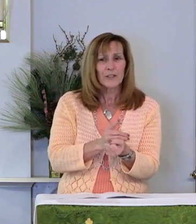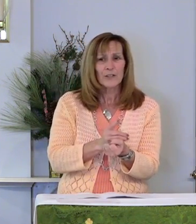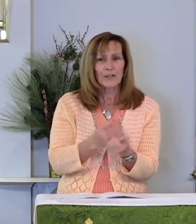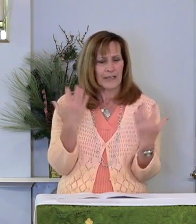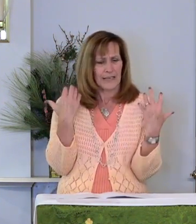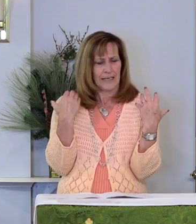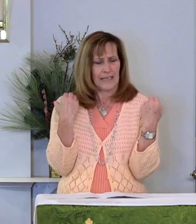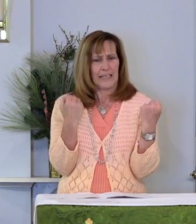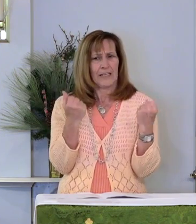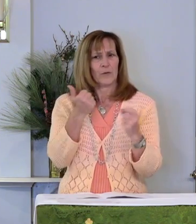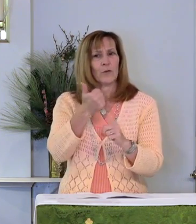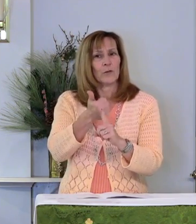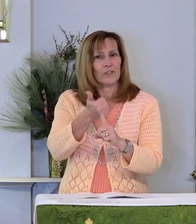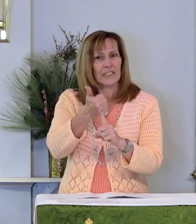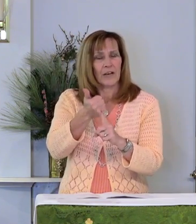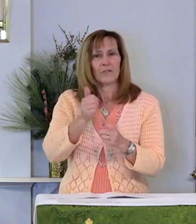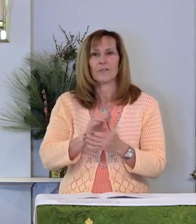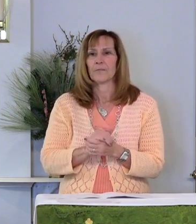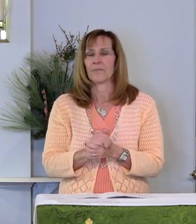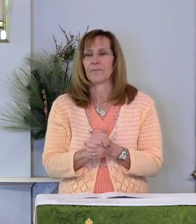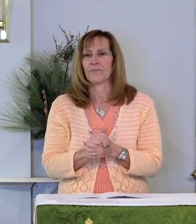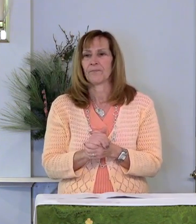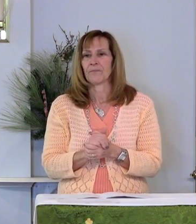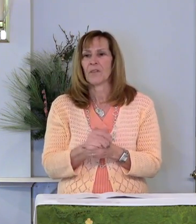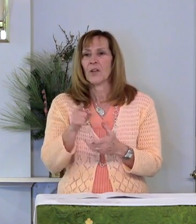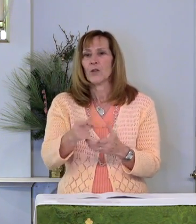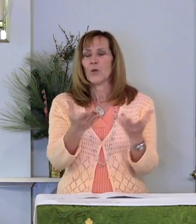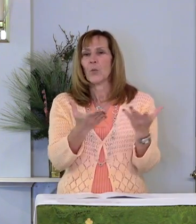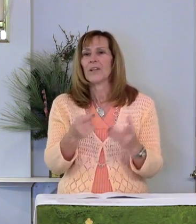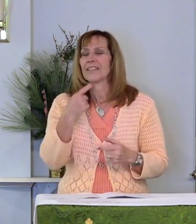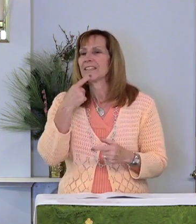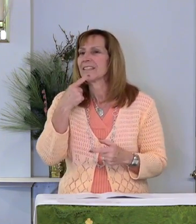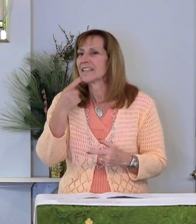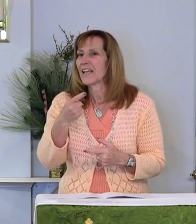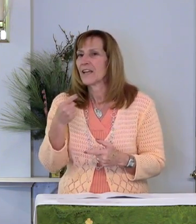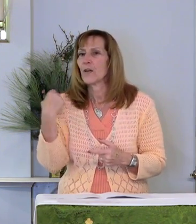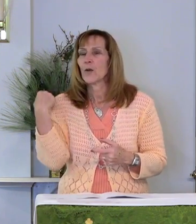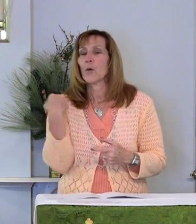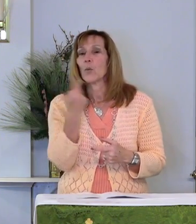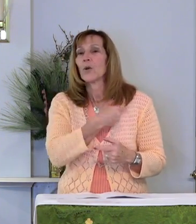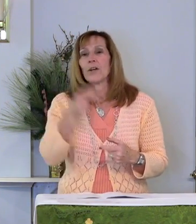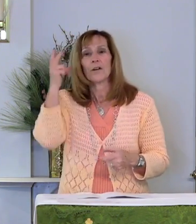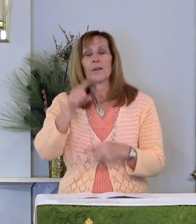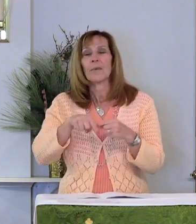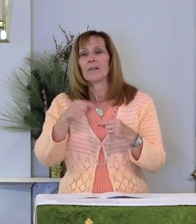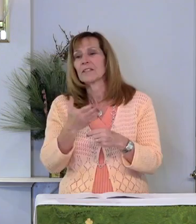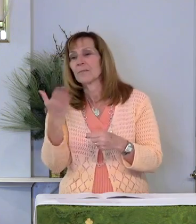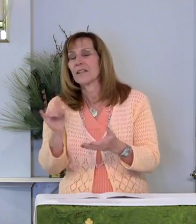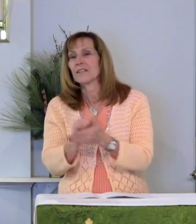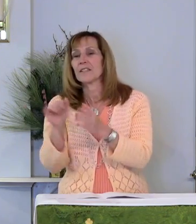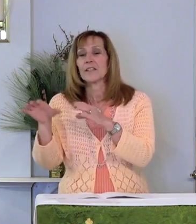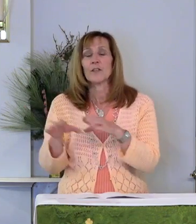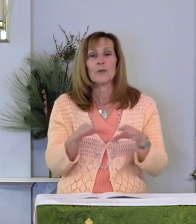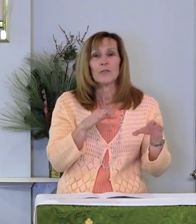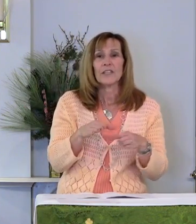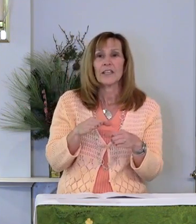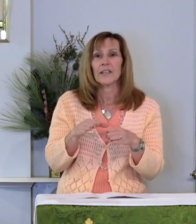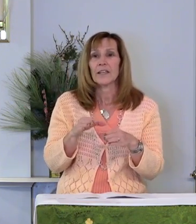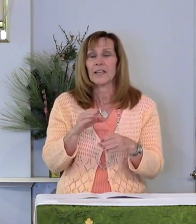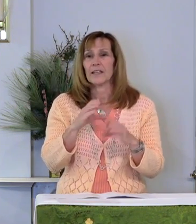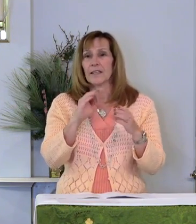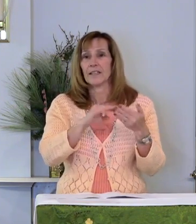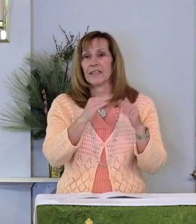heal yourself. You want to say, We heard about some things that you did in